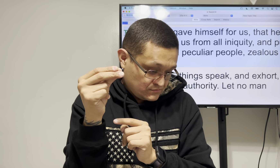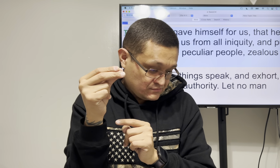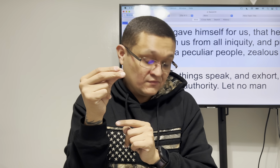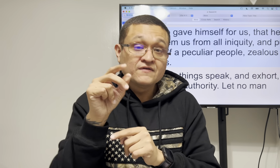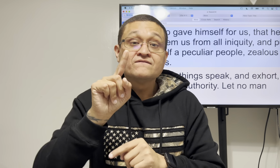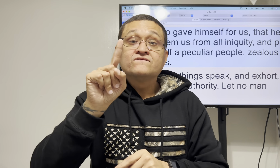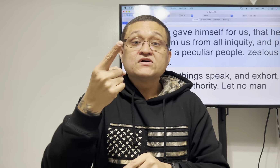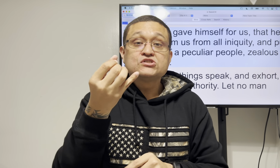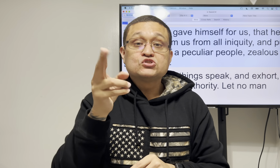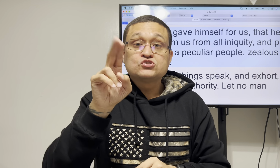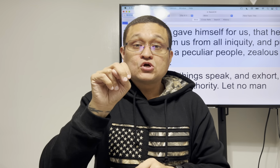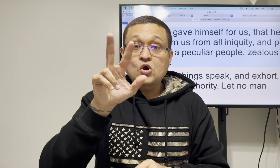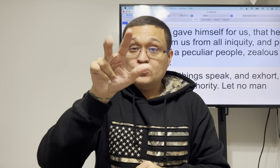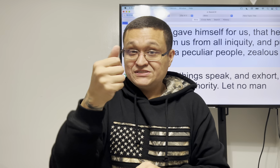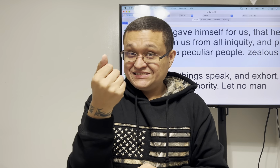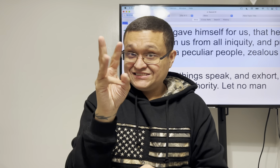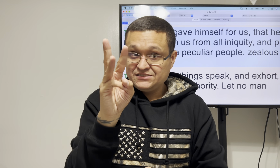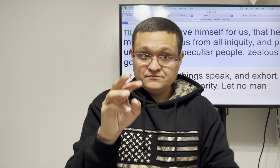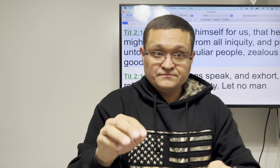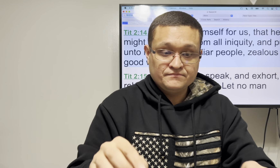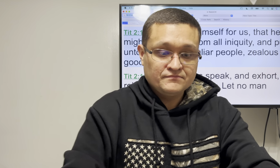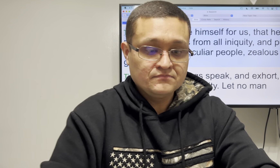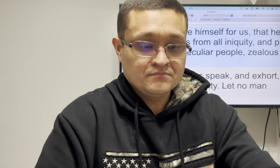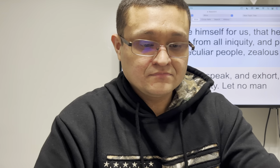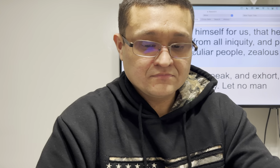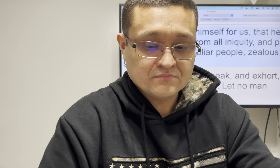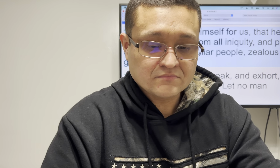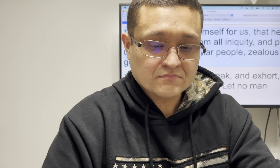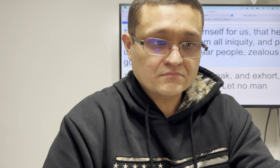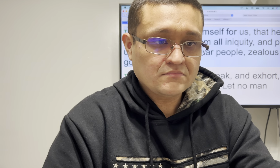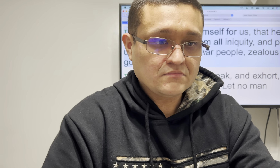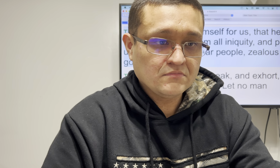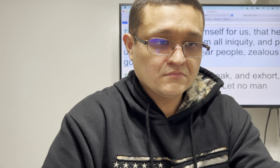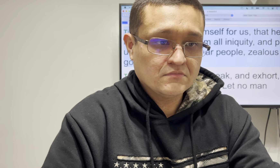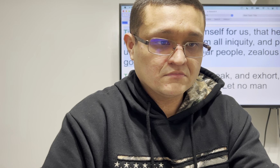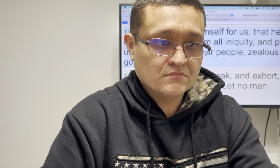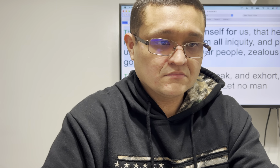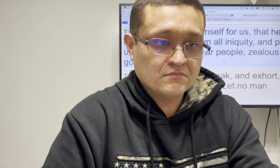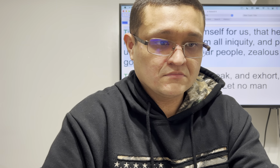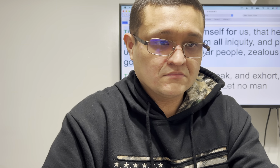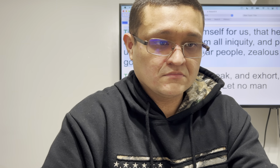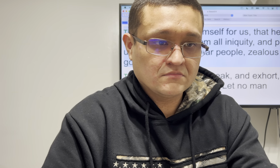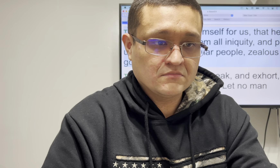piece 1 John 3 and 16